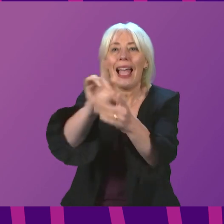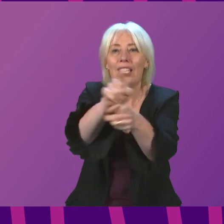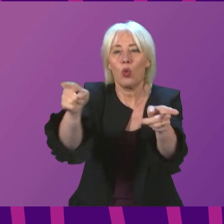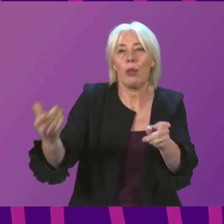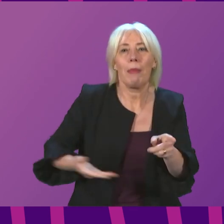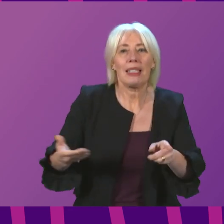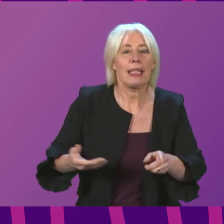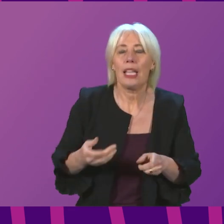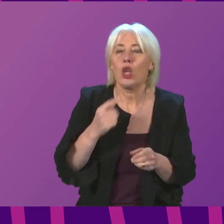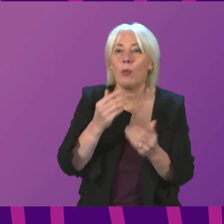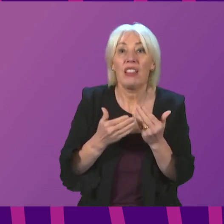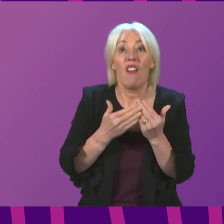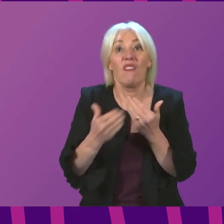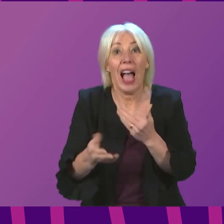further